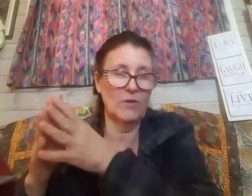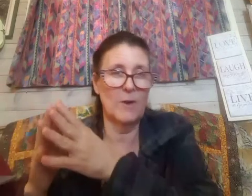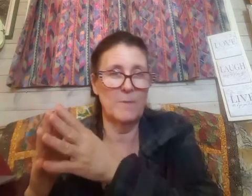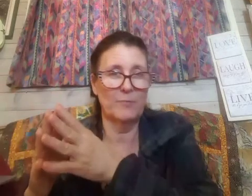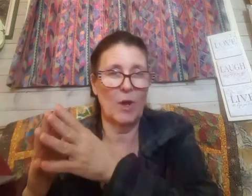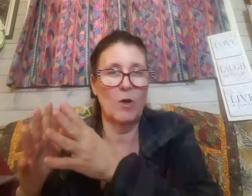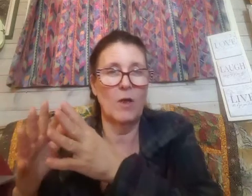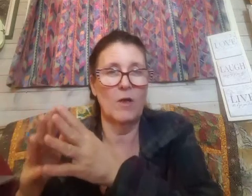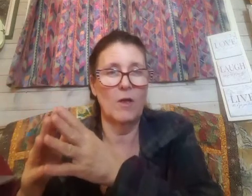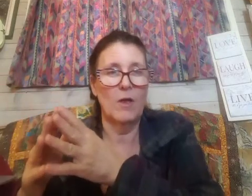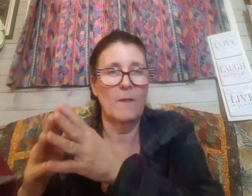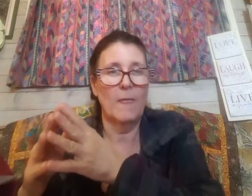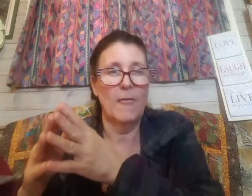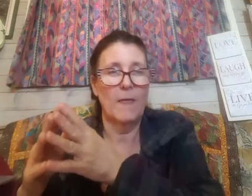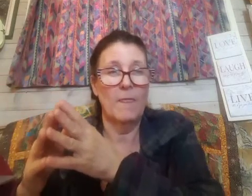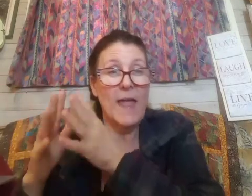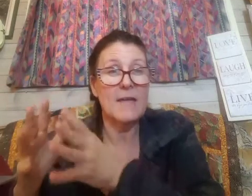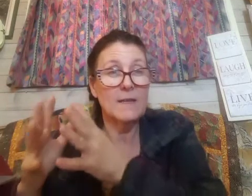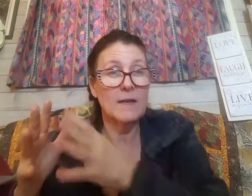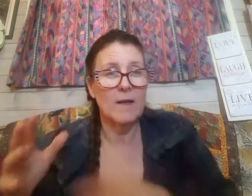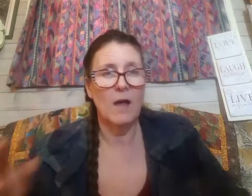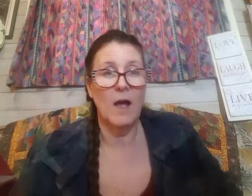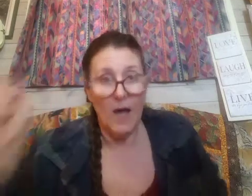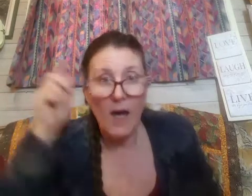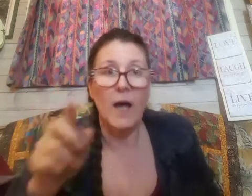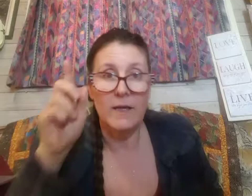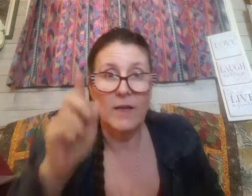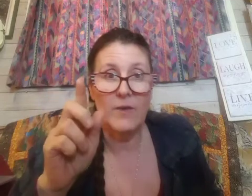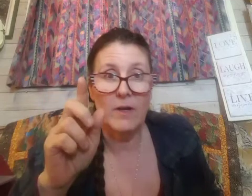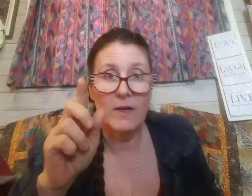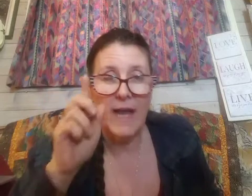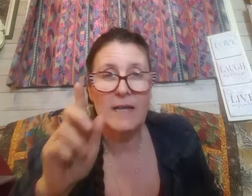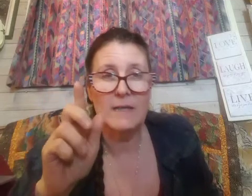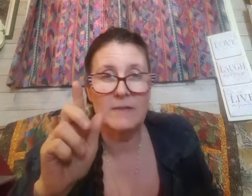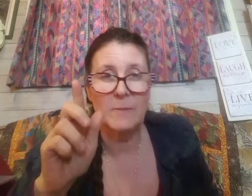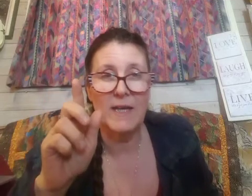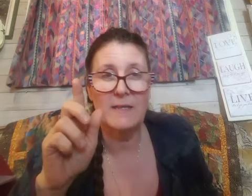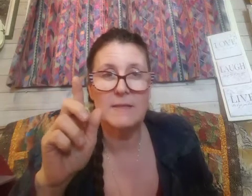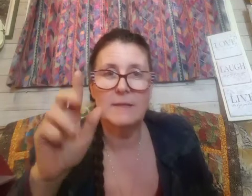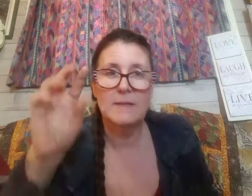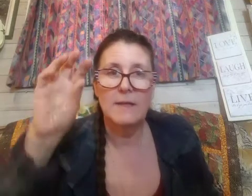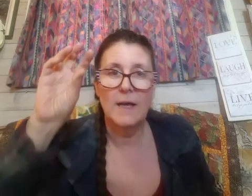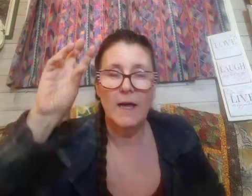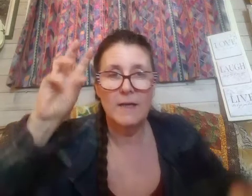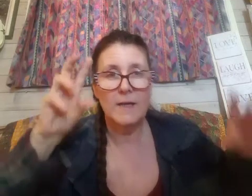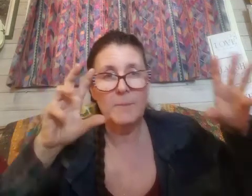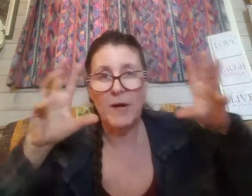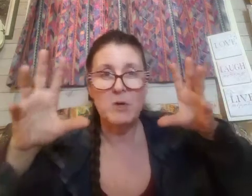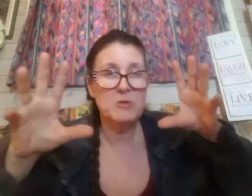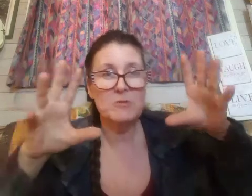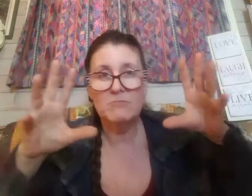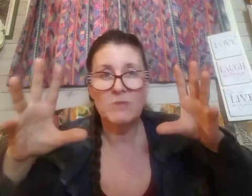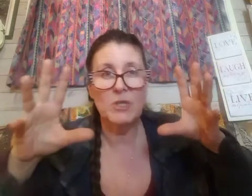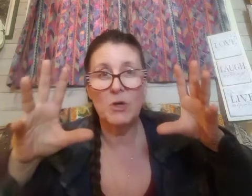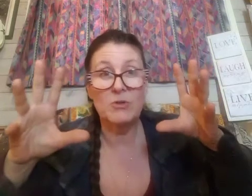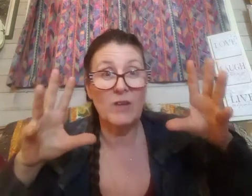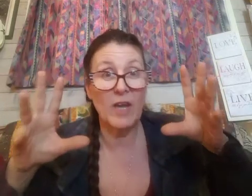um uh then another cataclysm hit about you know say